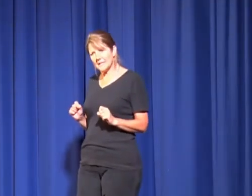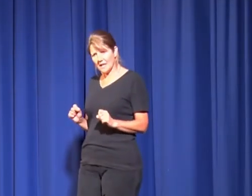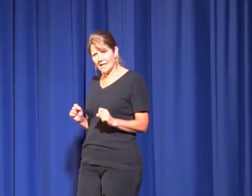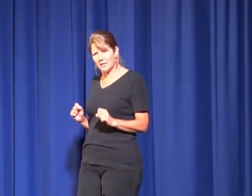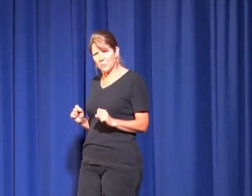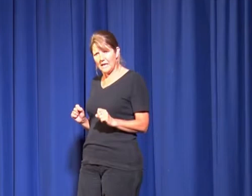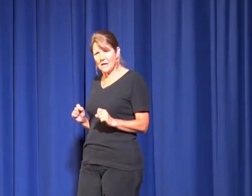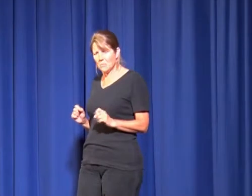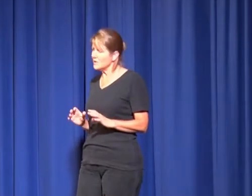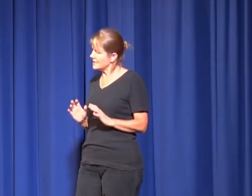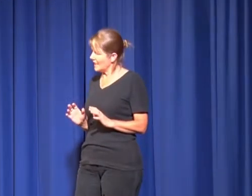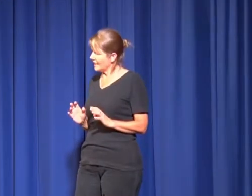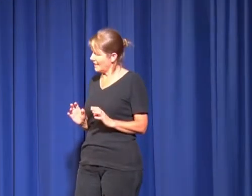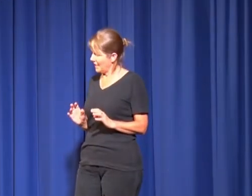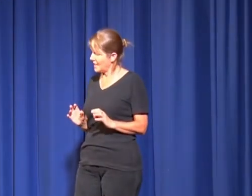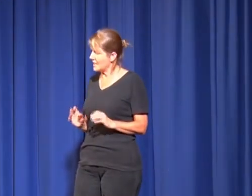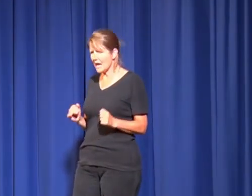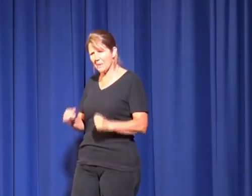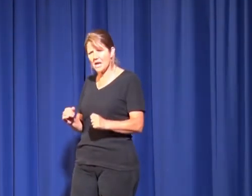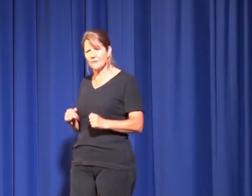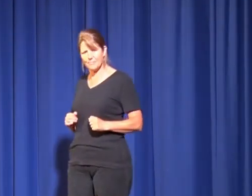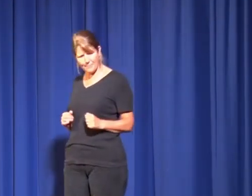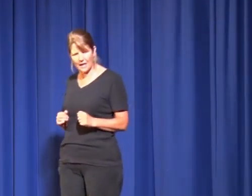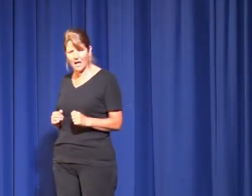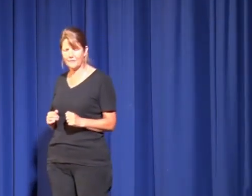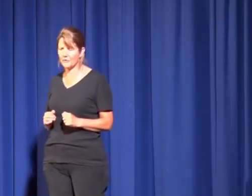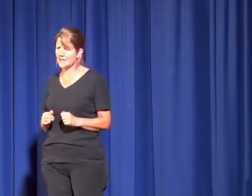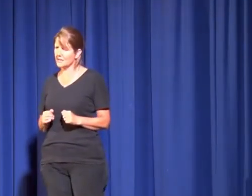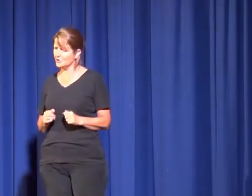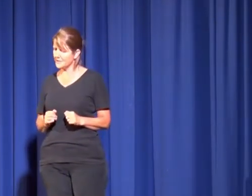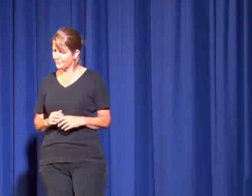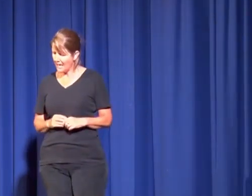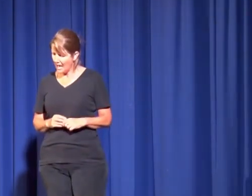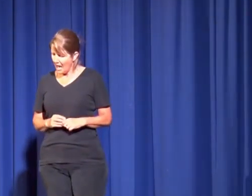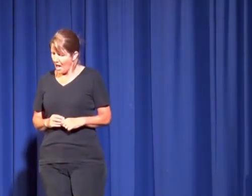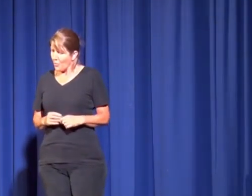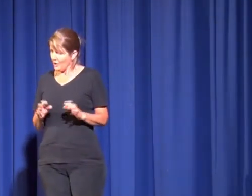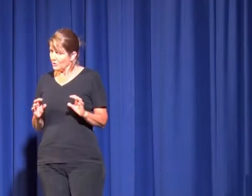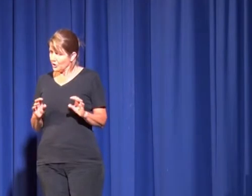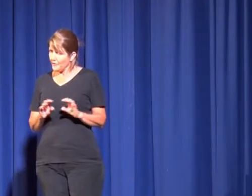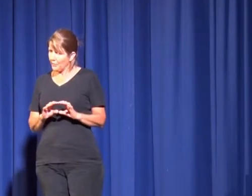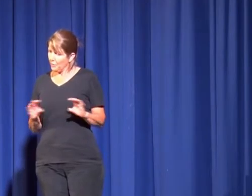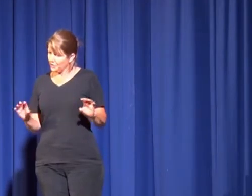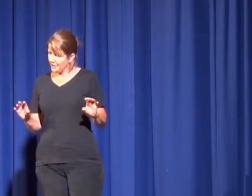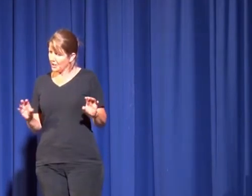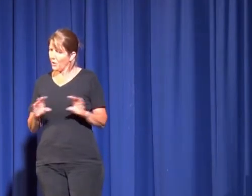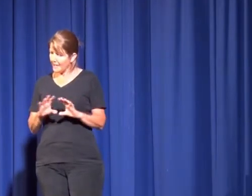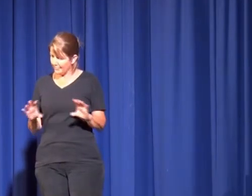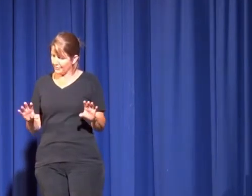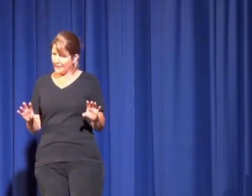decided we would start a campaign, a campaign for a better life for ourselves. We all knew that we wanted quite a number of